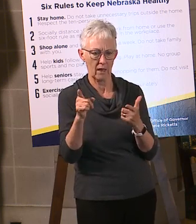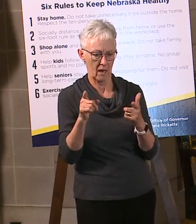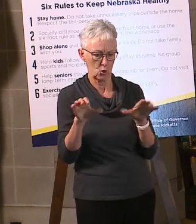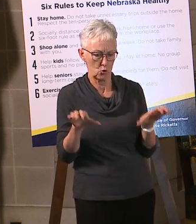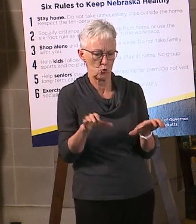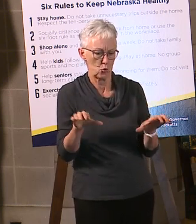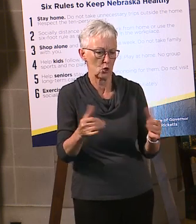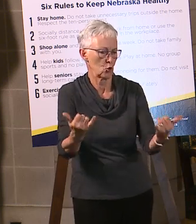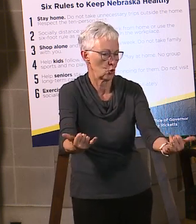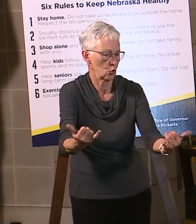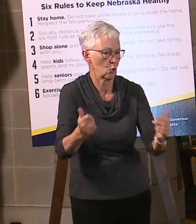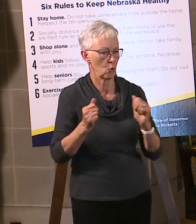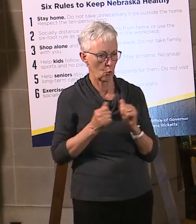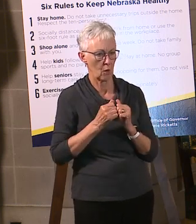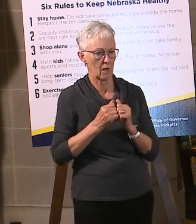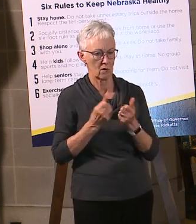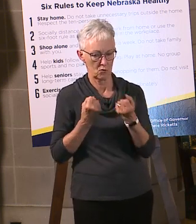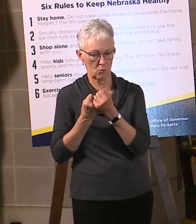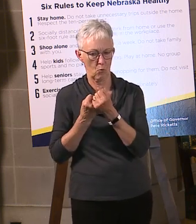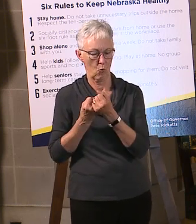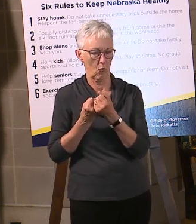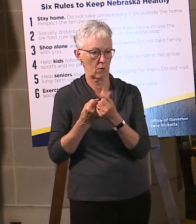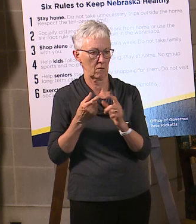excited for the second go-round on the survey.